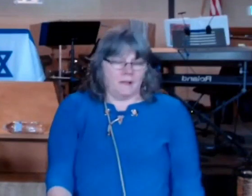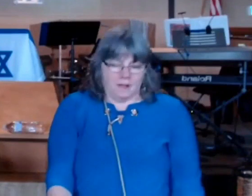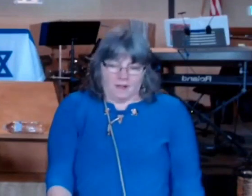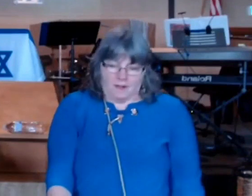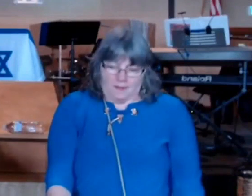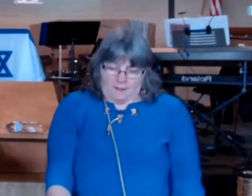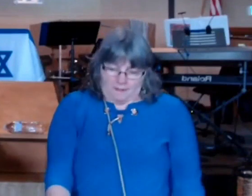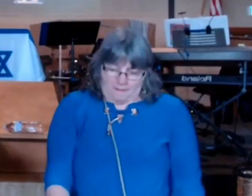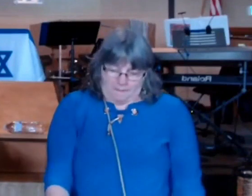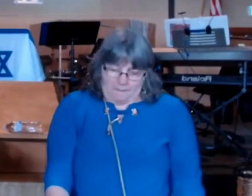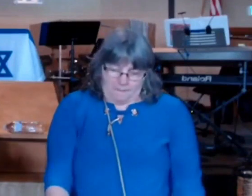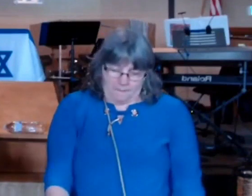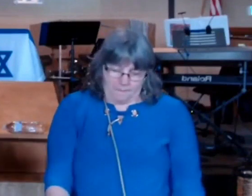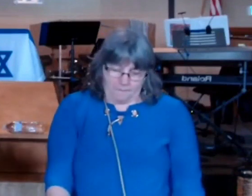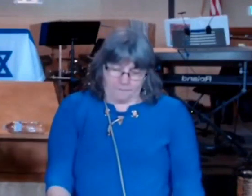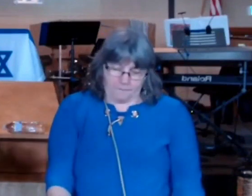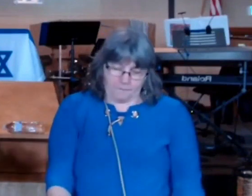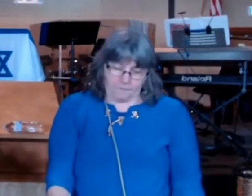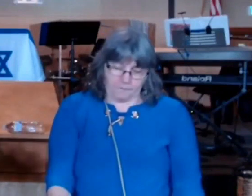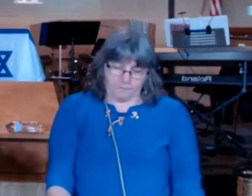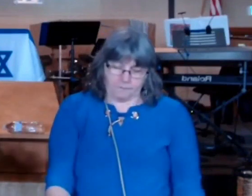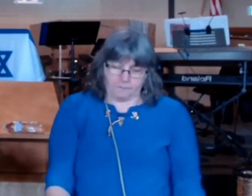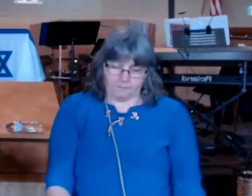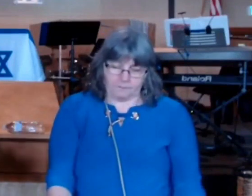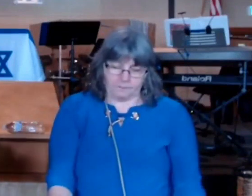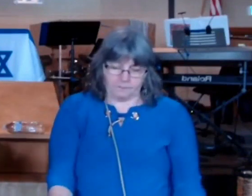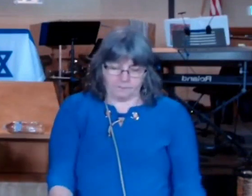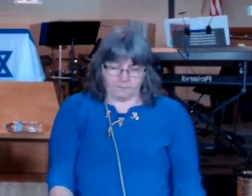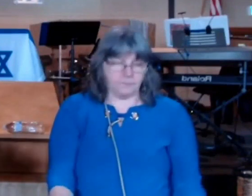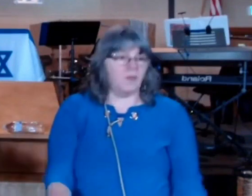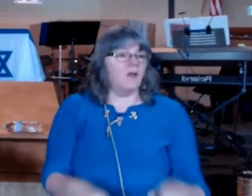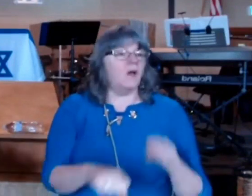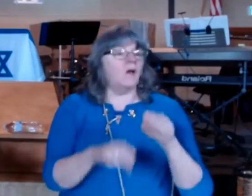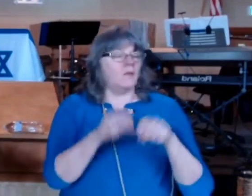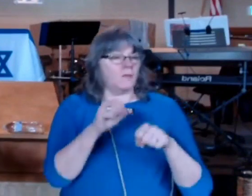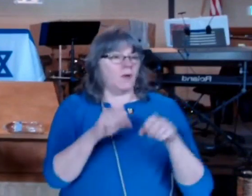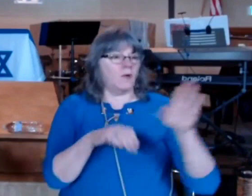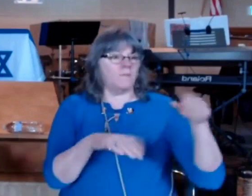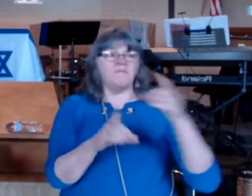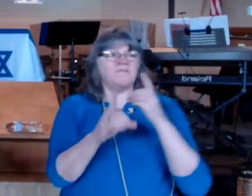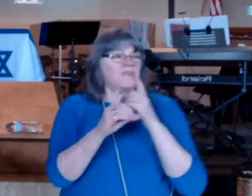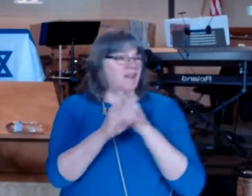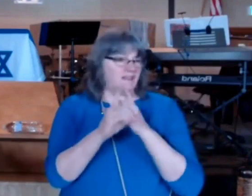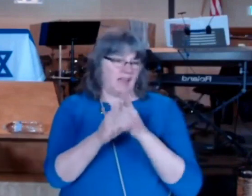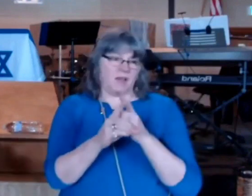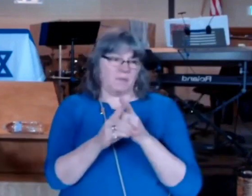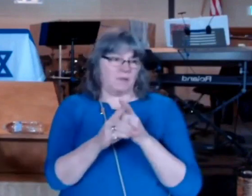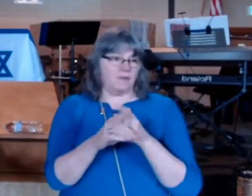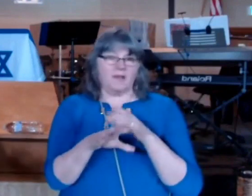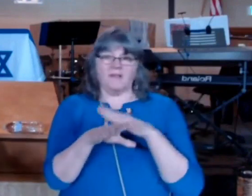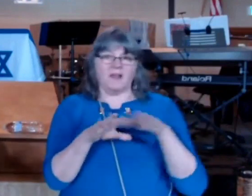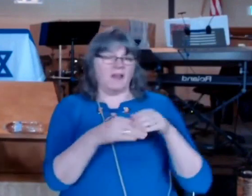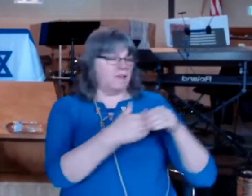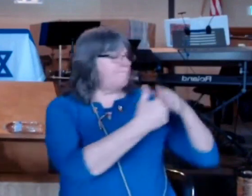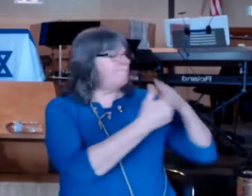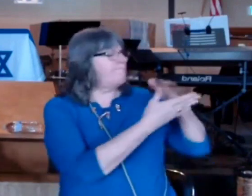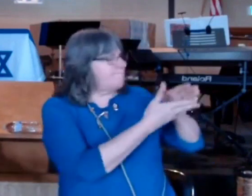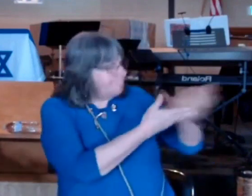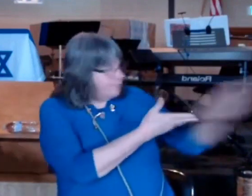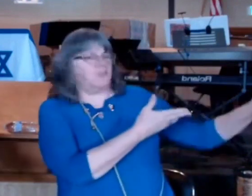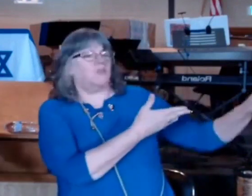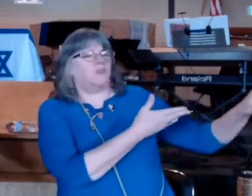so we see that the disciples also instead of shunning the unclean the leper the sick and the